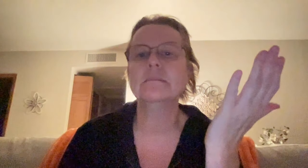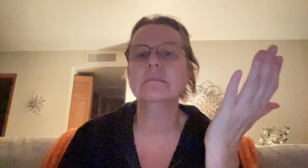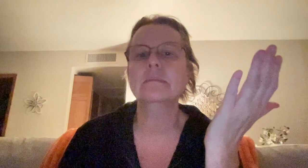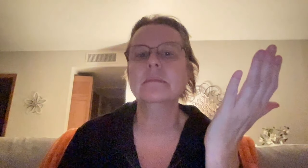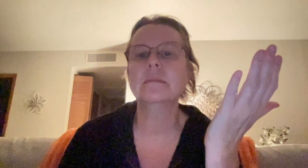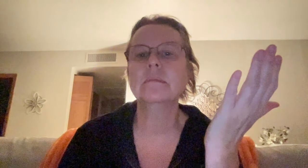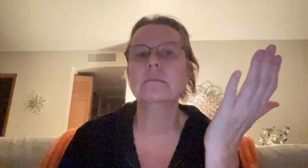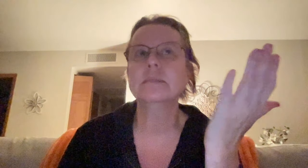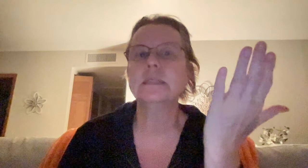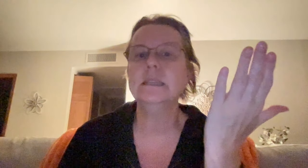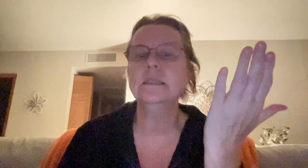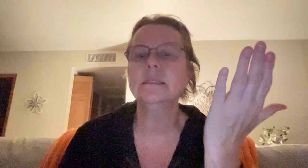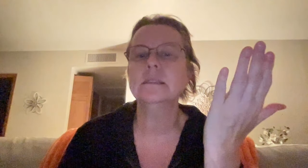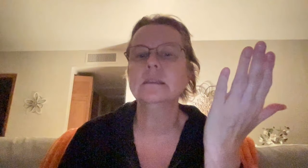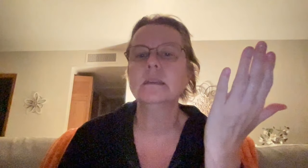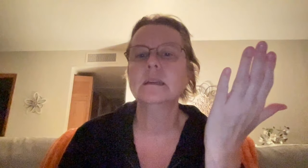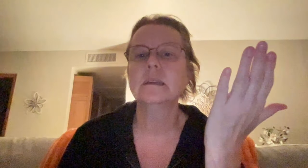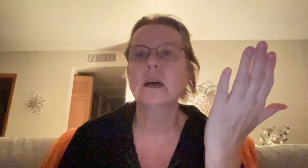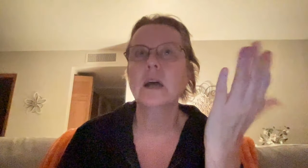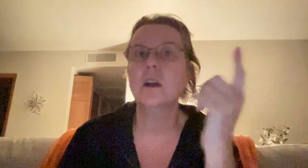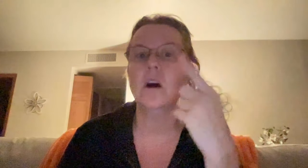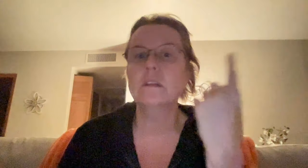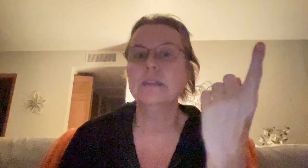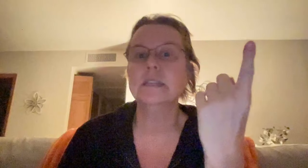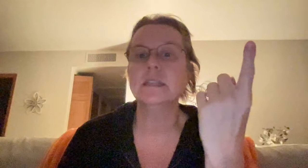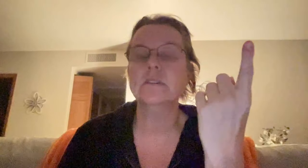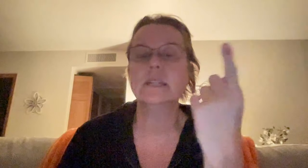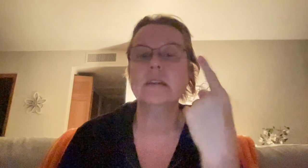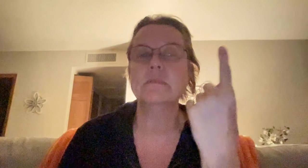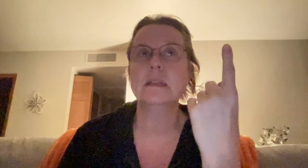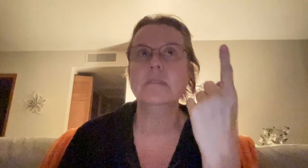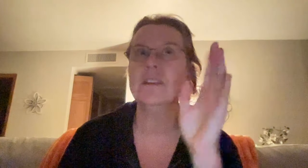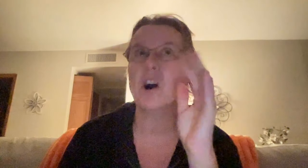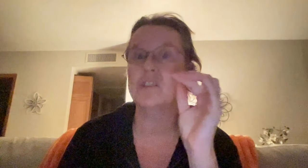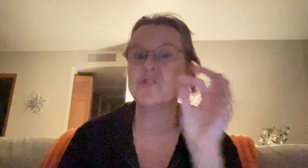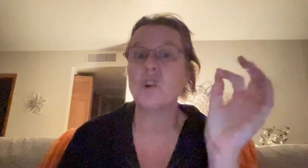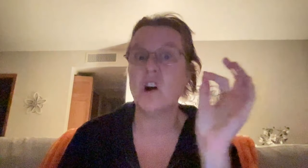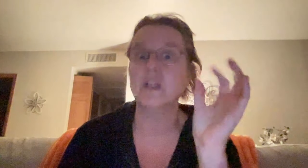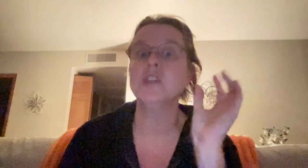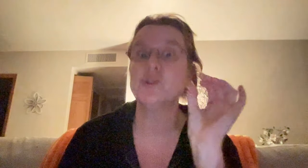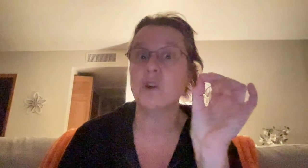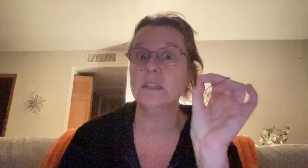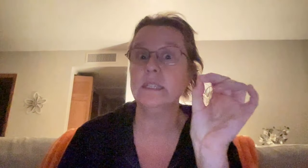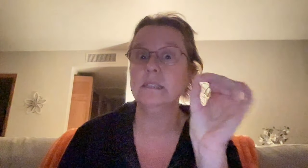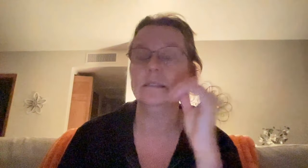the T's and all of these thinkers that have in my life, are all strong, strong T's.